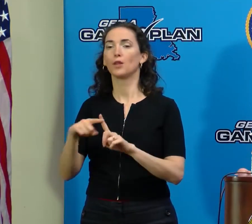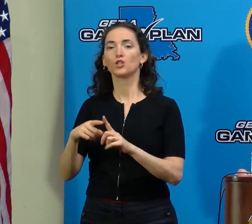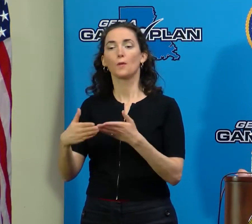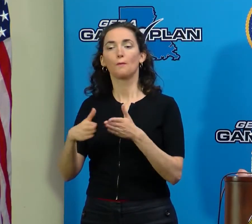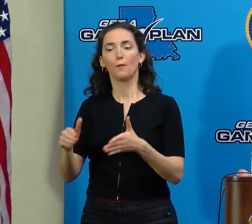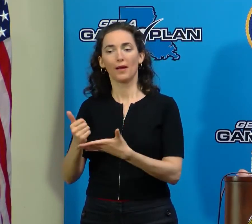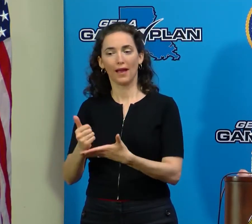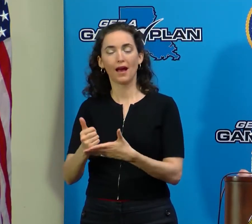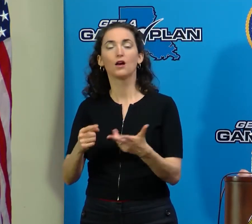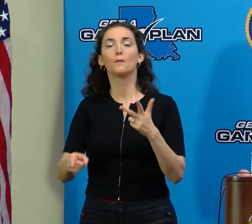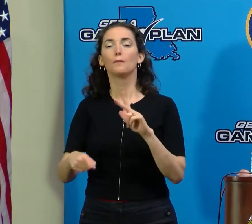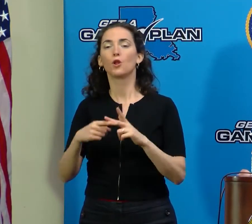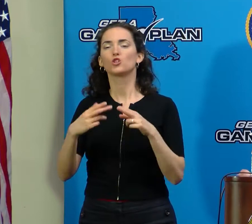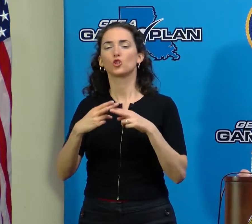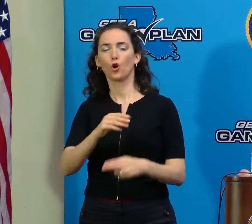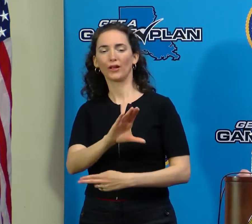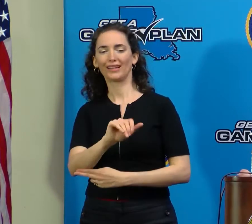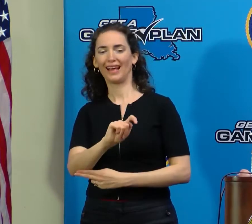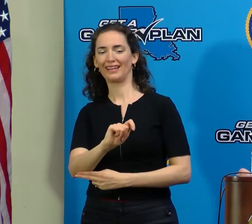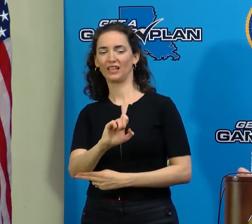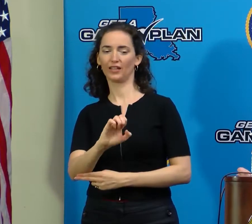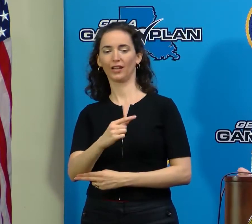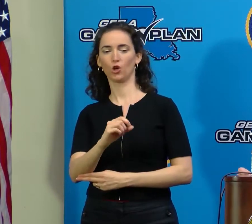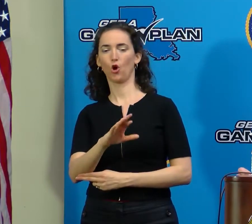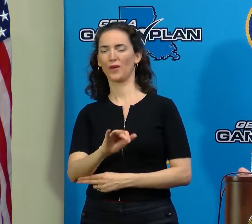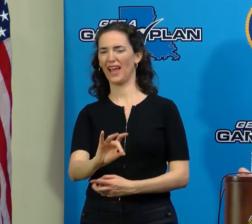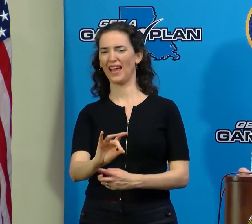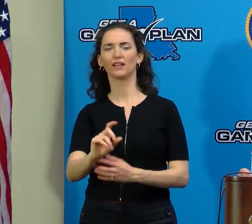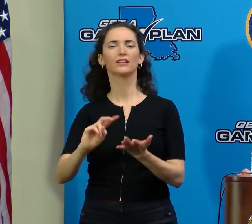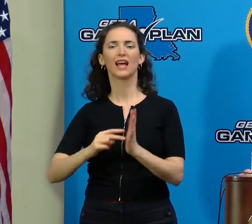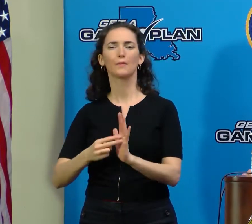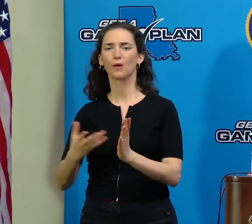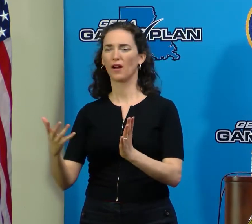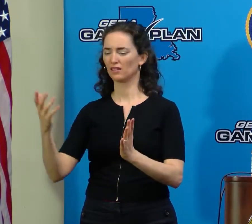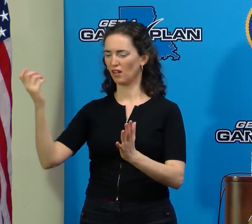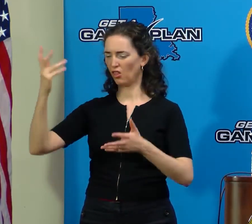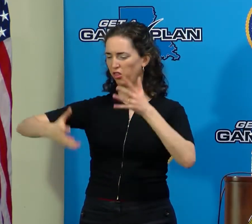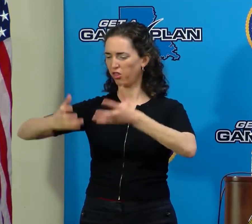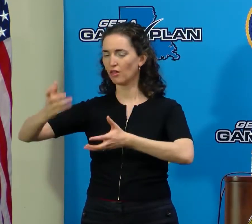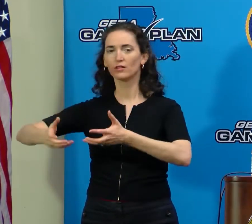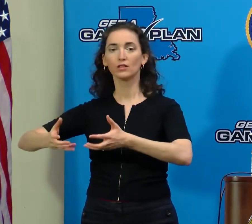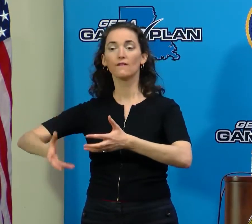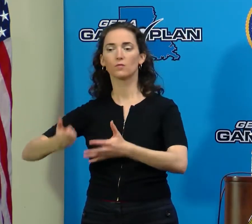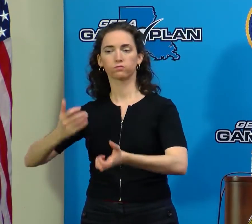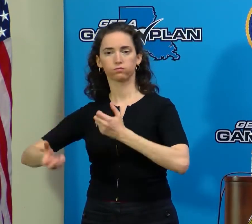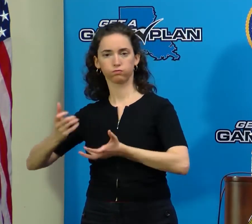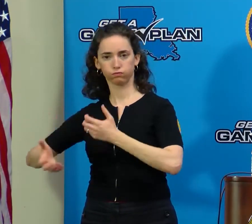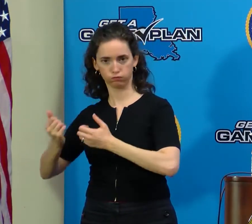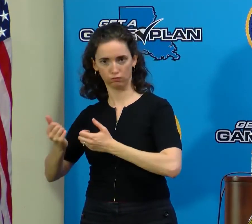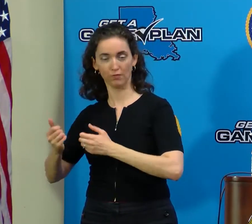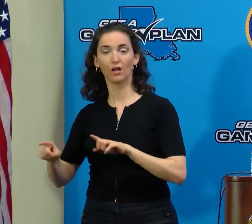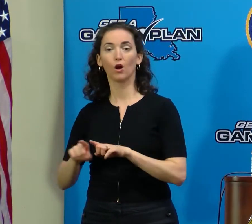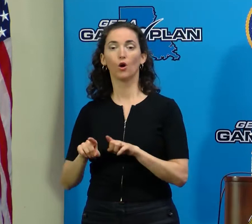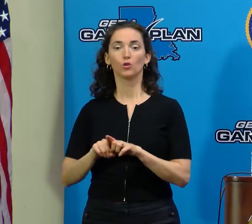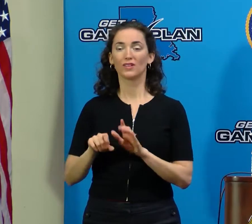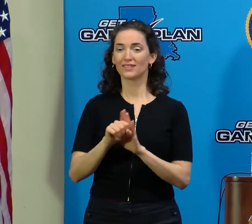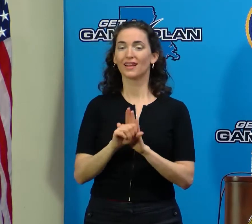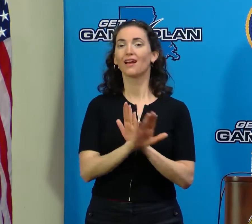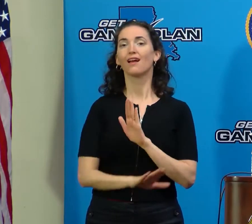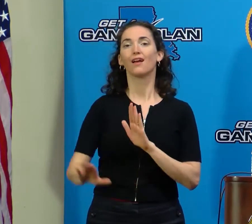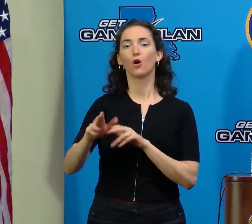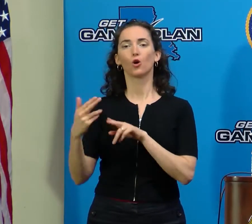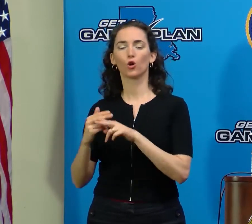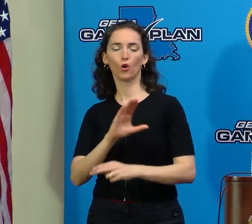which is debris removal. And for the state as a whole, he granted category B emergency protective